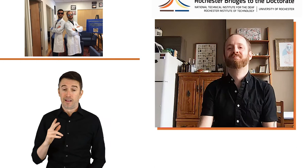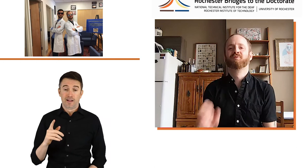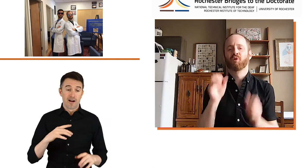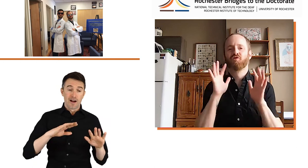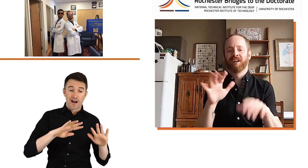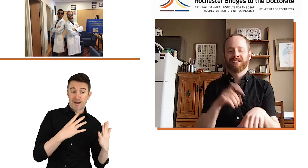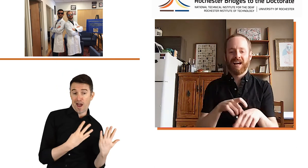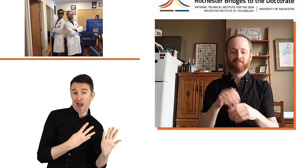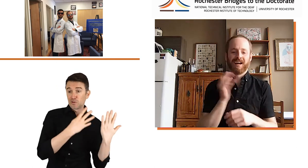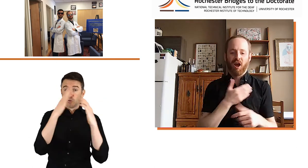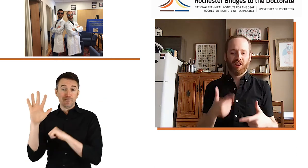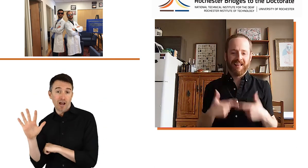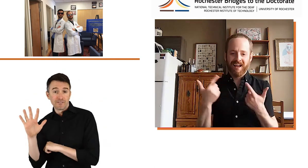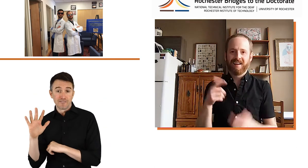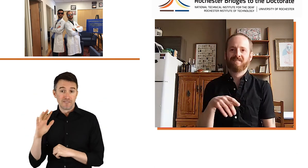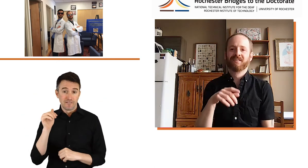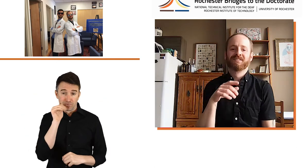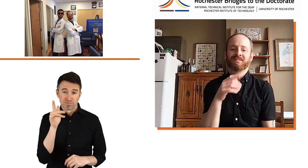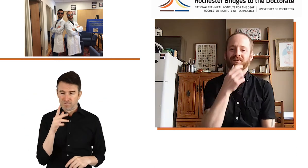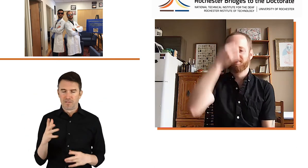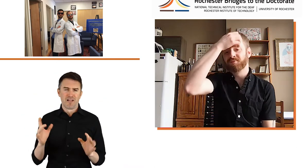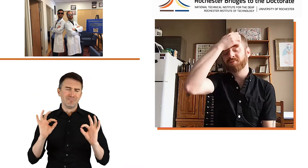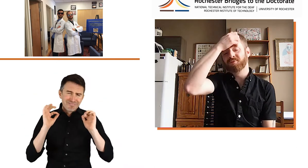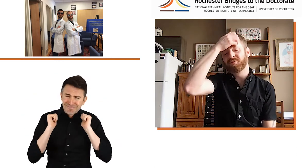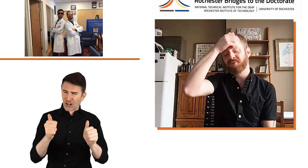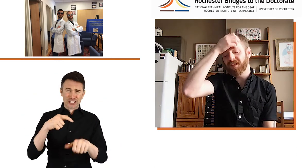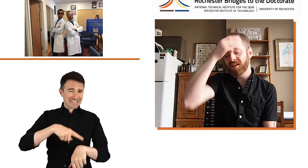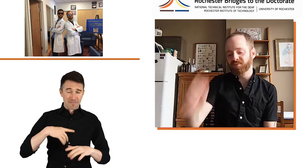We spent a lot of time together. It was a really great time in our lives.